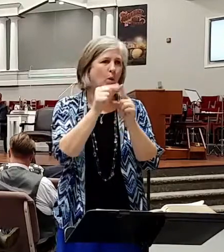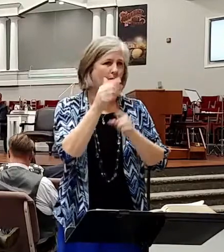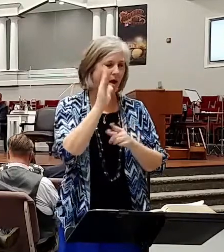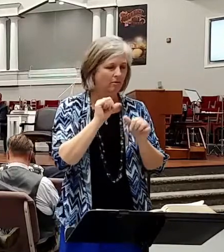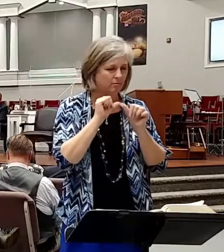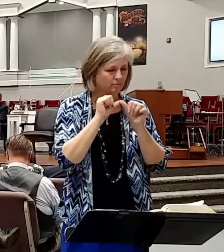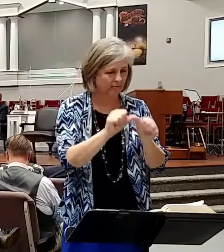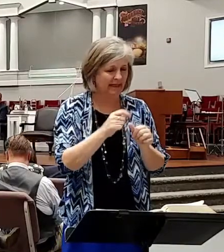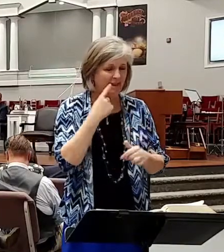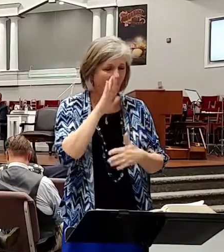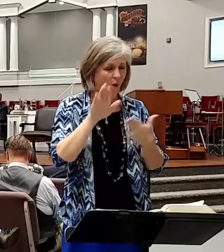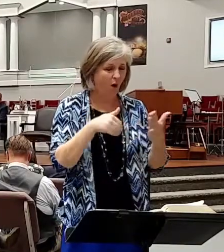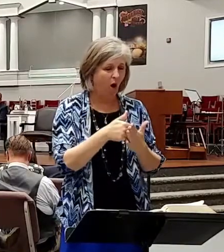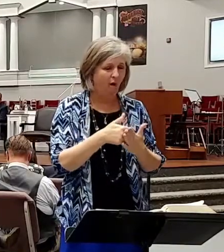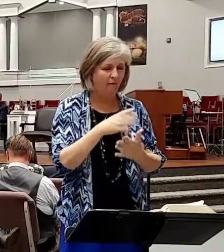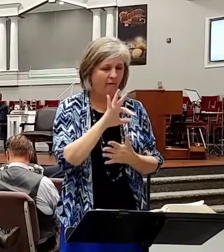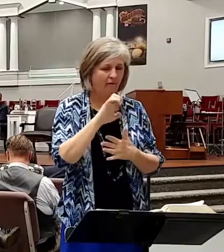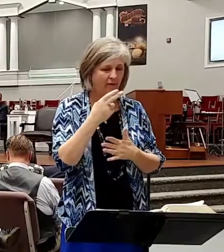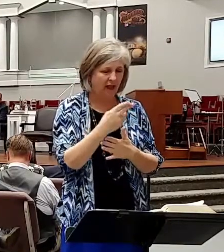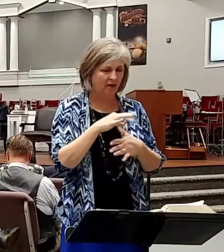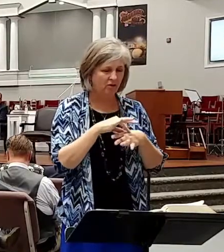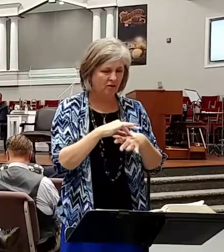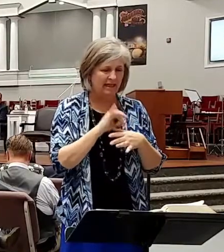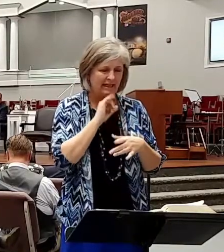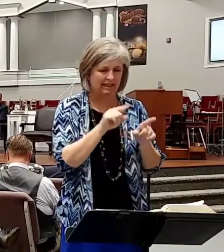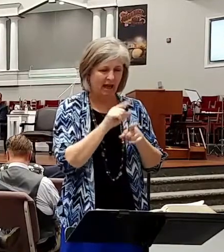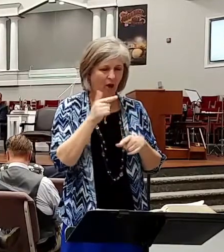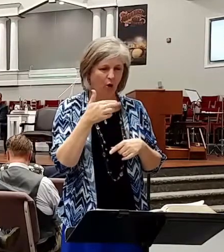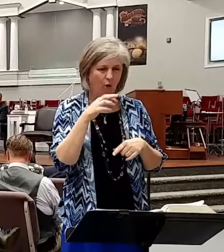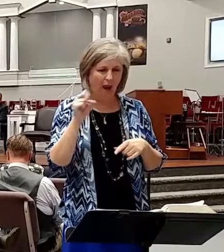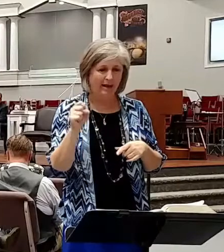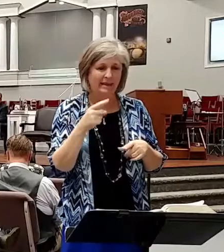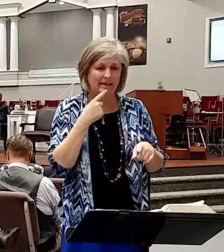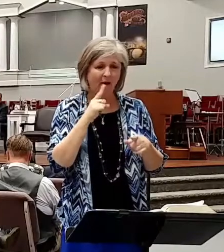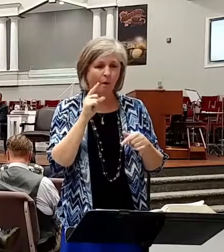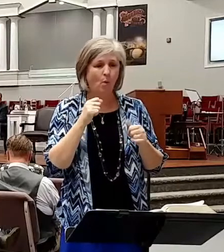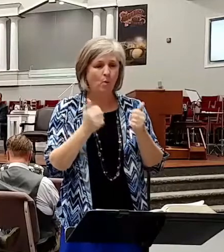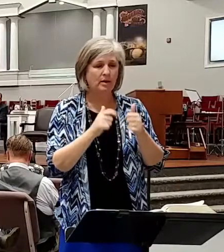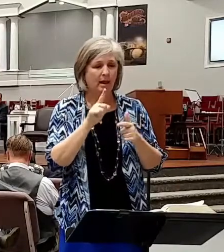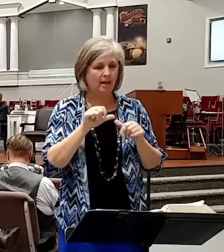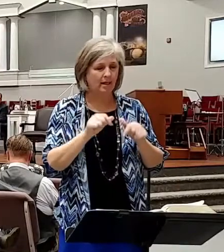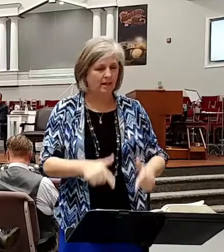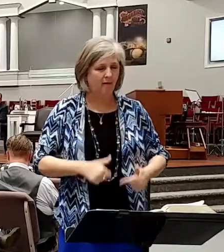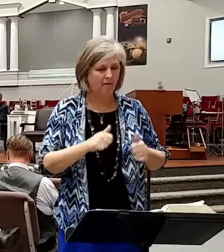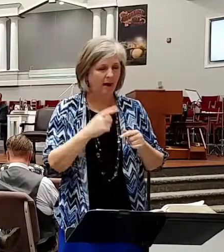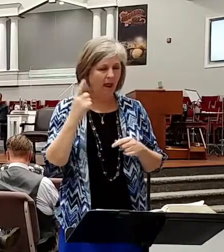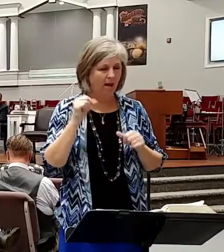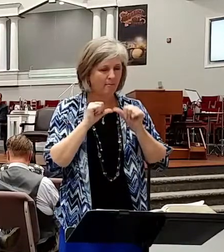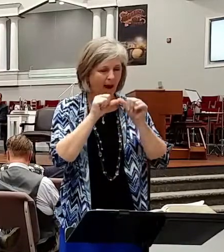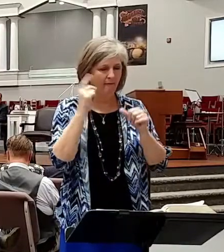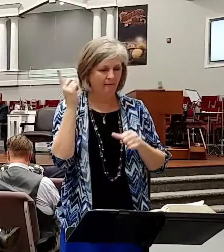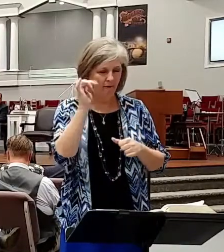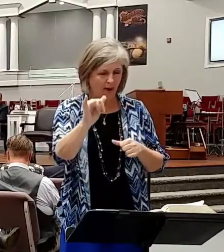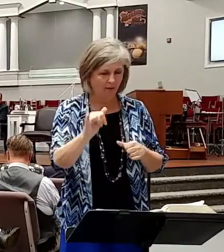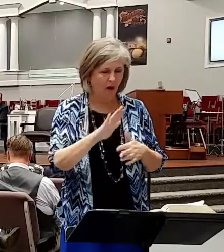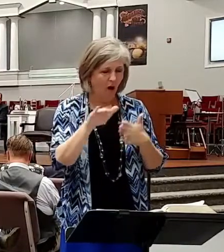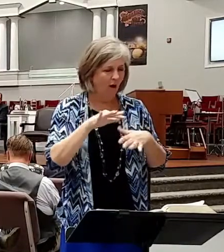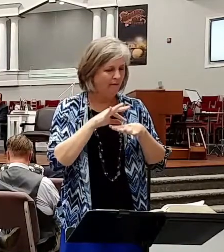For all flesh is as grass. The last part of verse 23 said, Which liveth and abideth forever. Verse 24, For all flesh is as grass, and all the glory of man is the flower of grass.